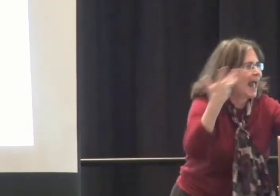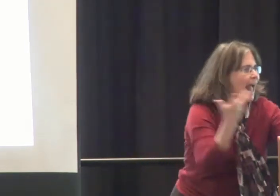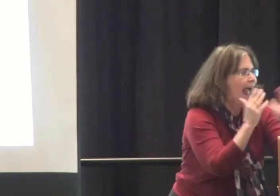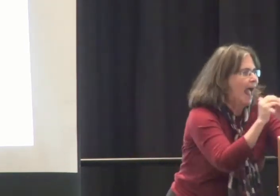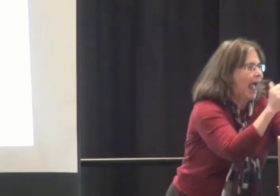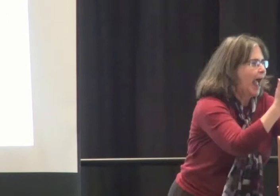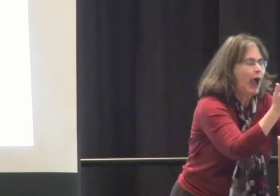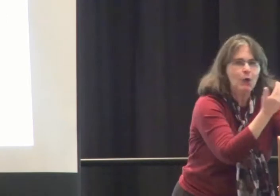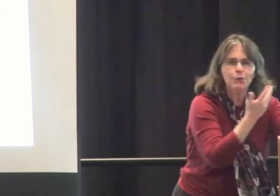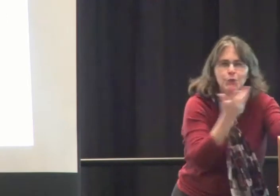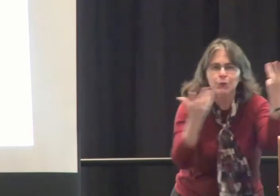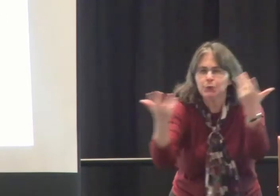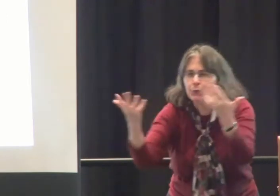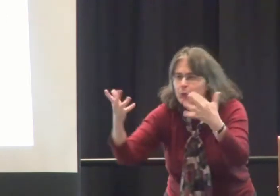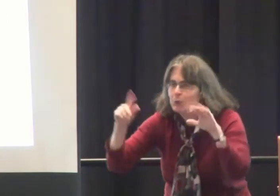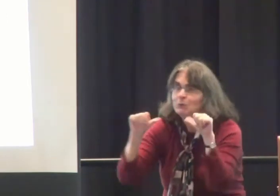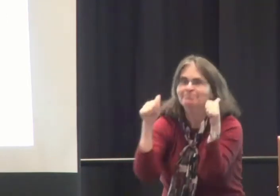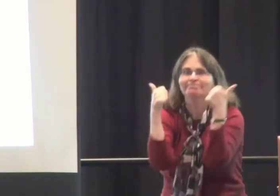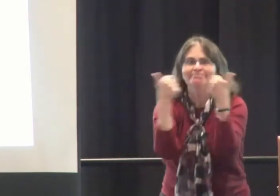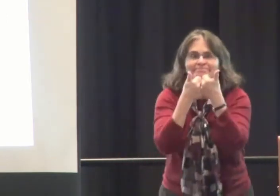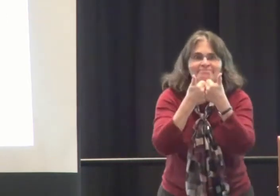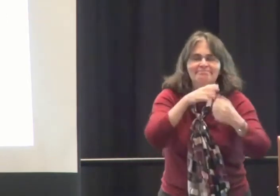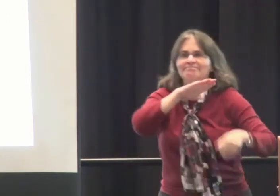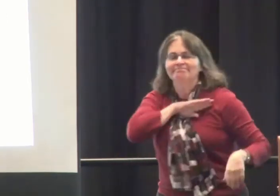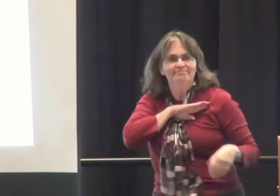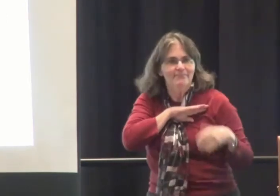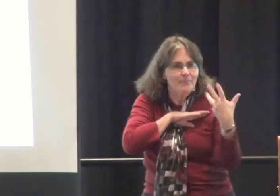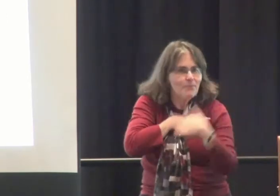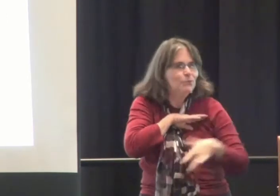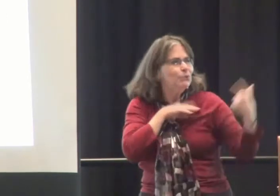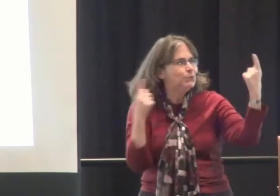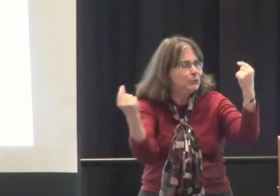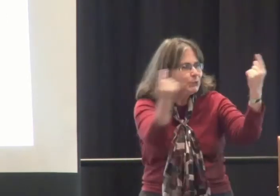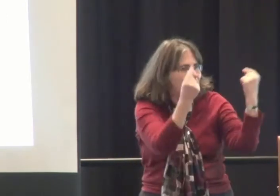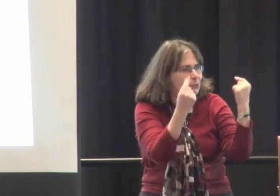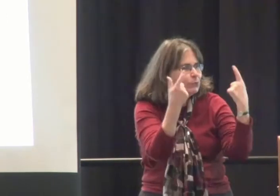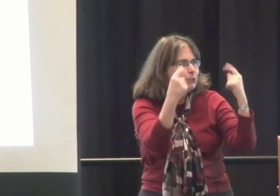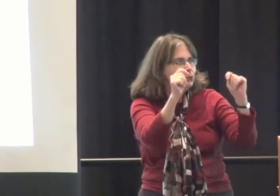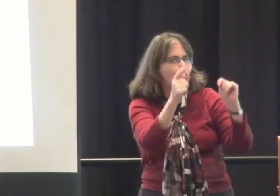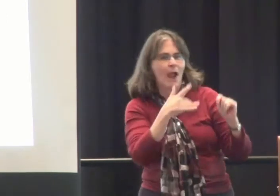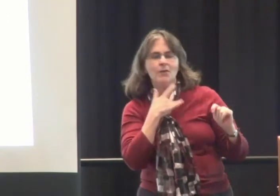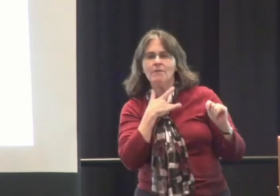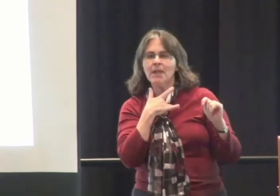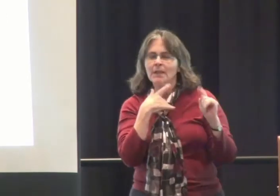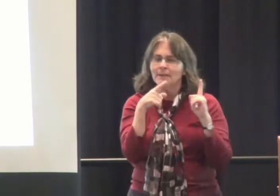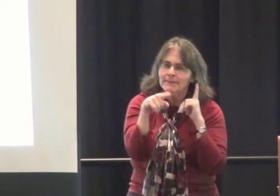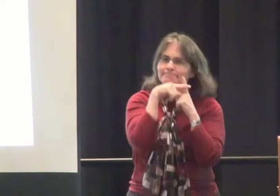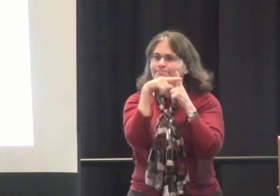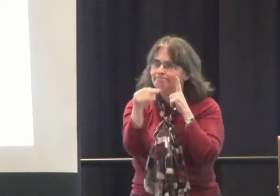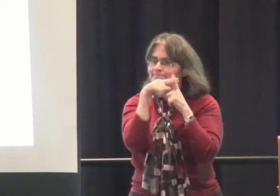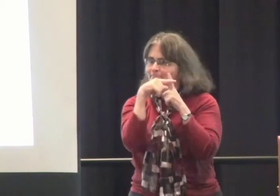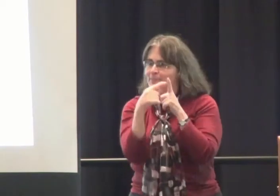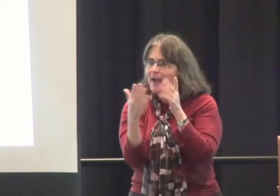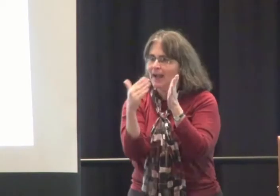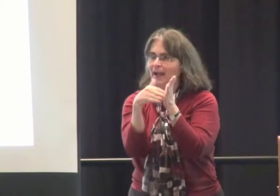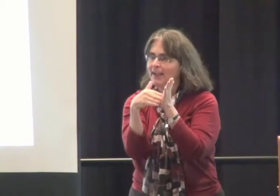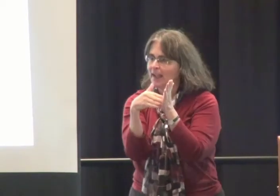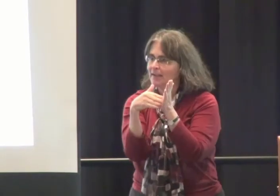out in the CSUN effort what is it that we can do to help teachers out there fulfill these